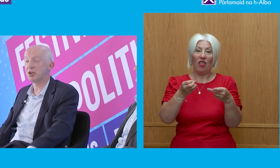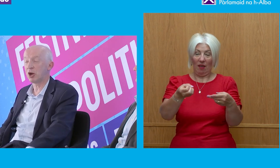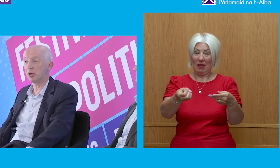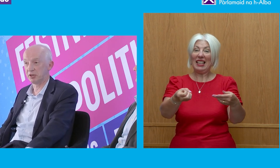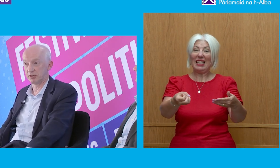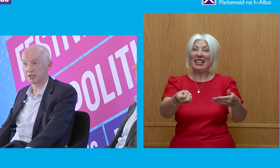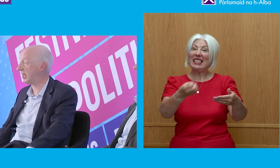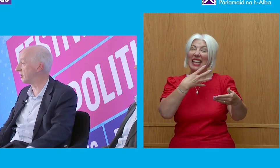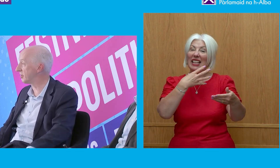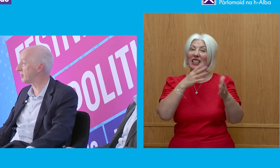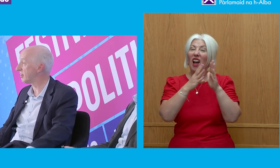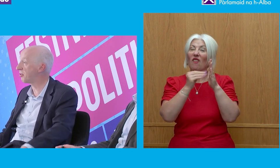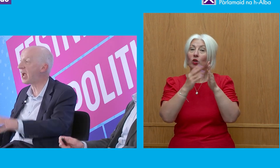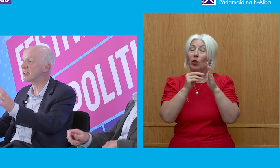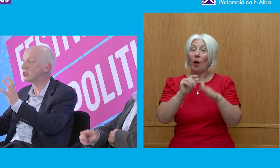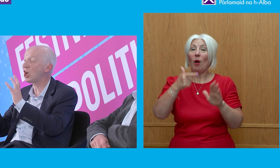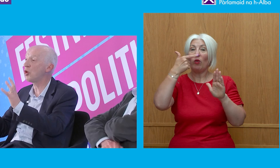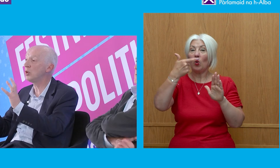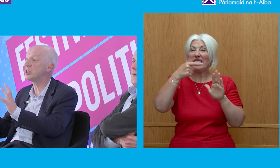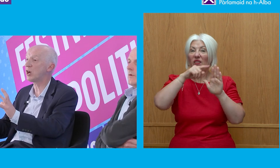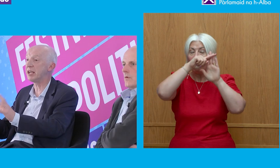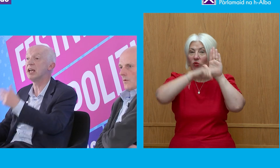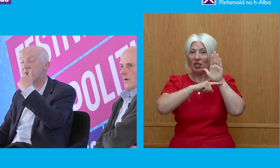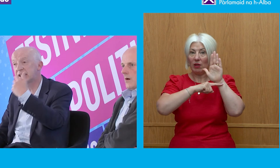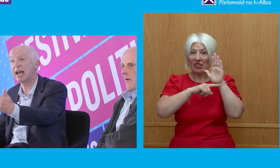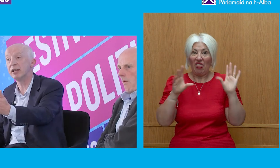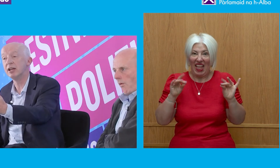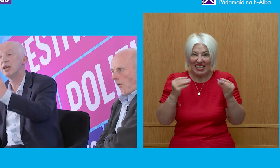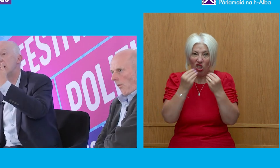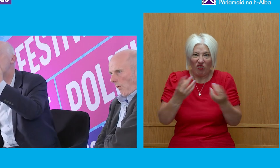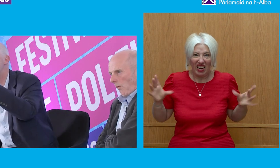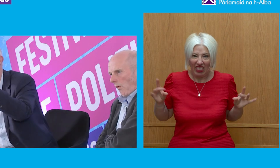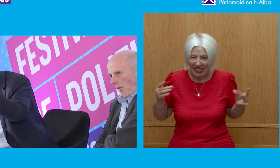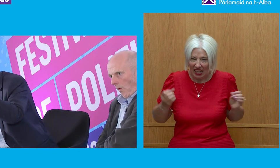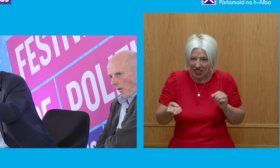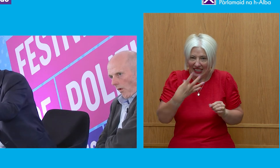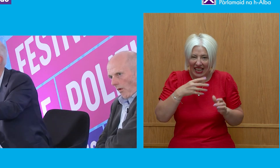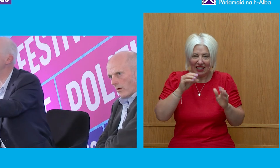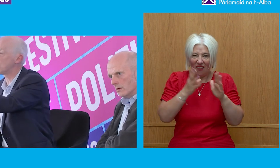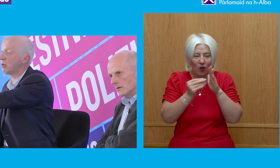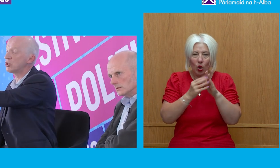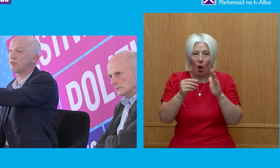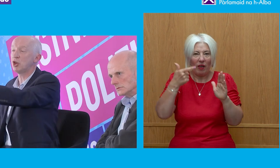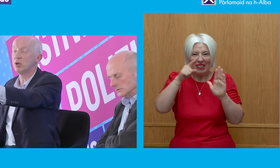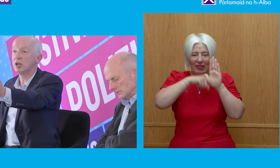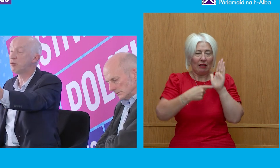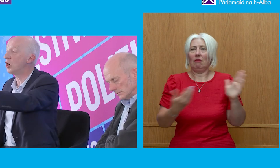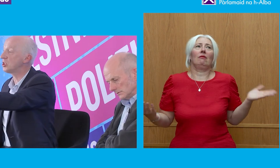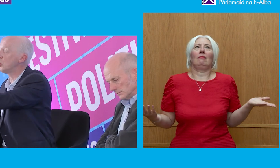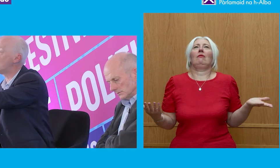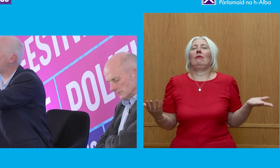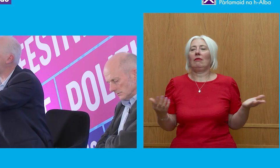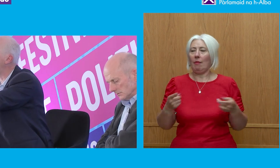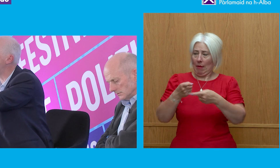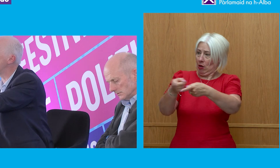of the Nolan standards. That's the only training. Again in most professions that most of you have